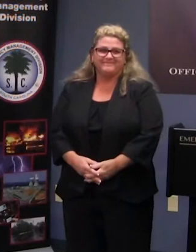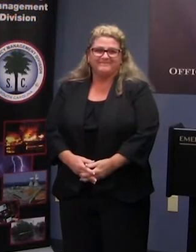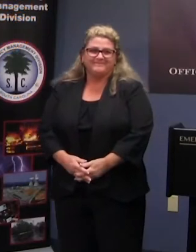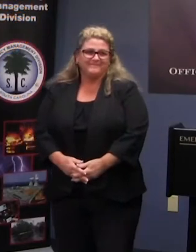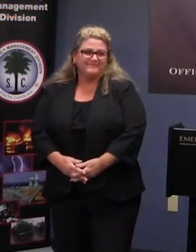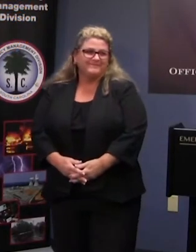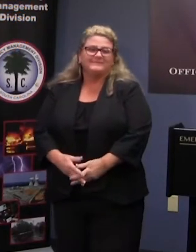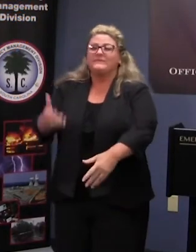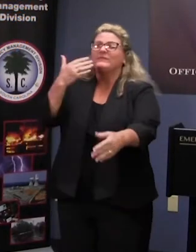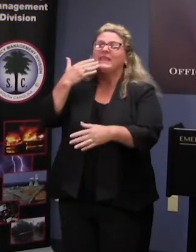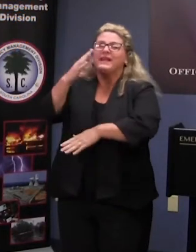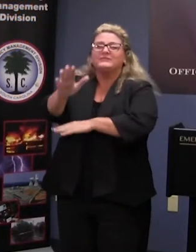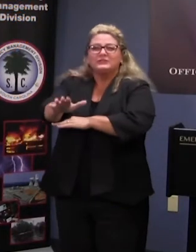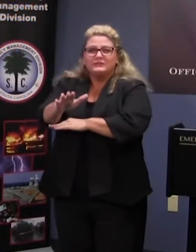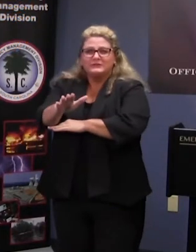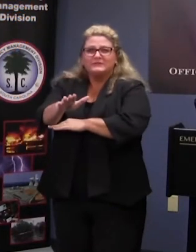good afternoon